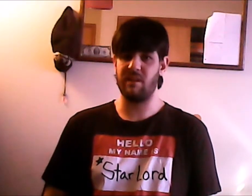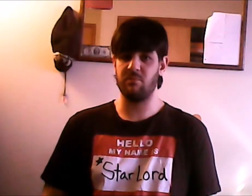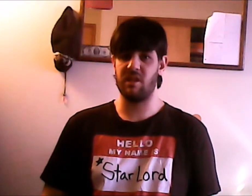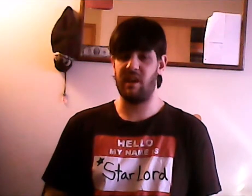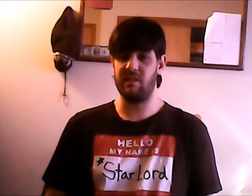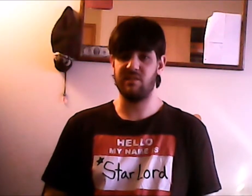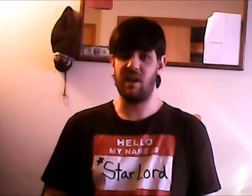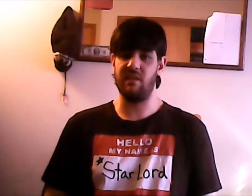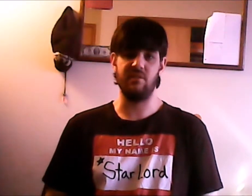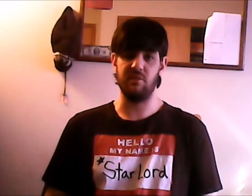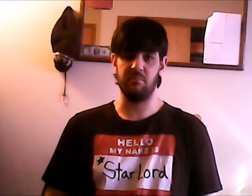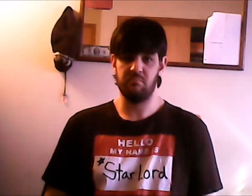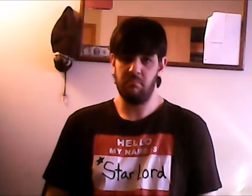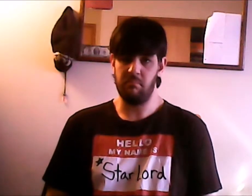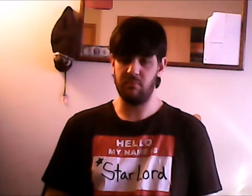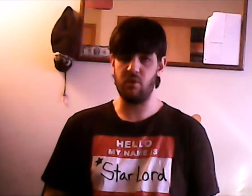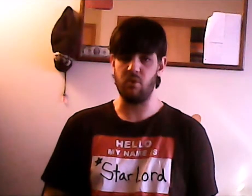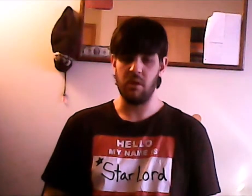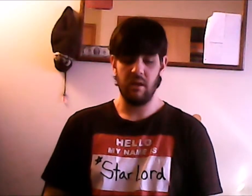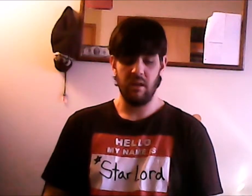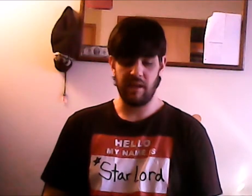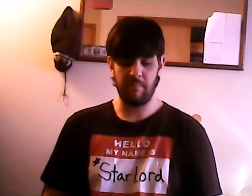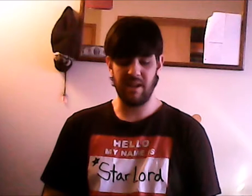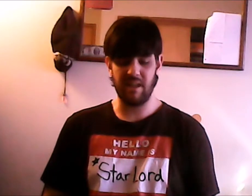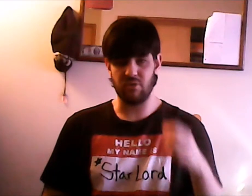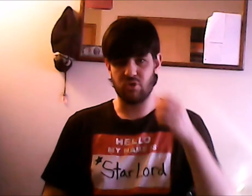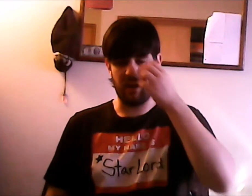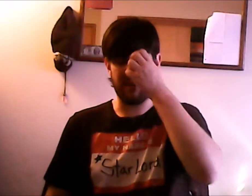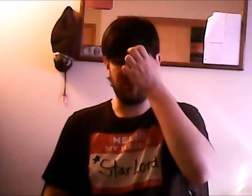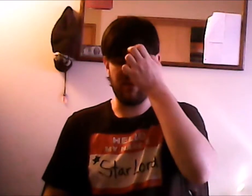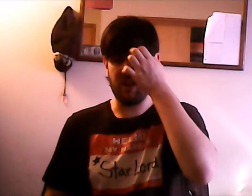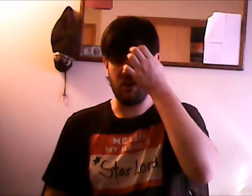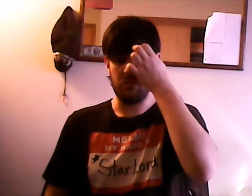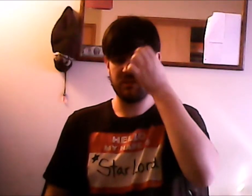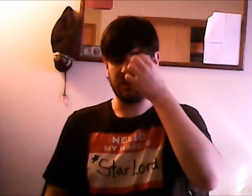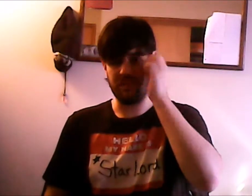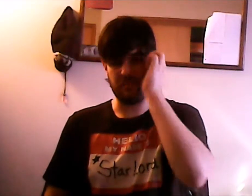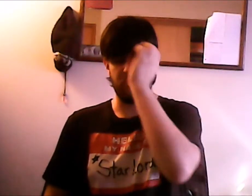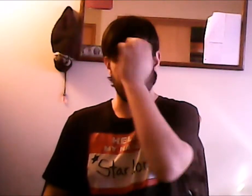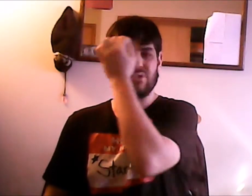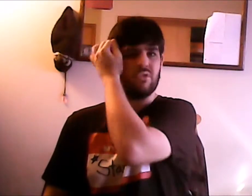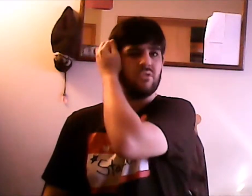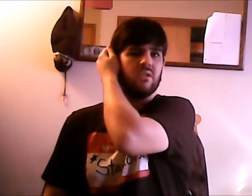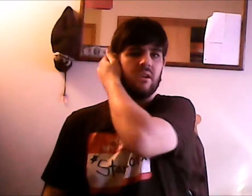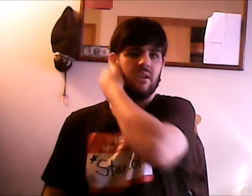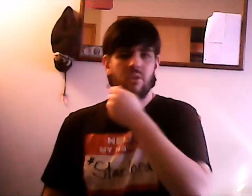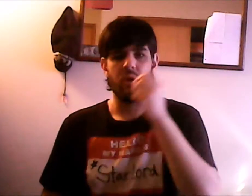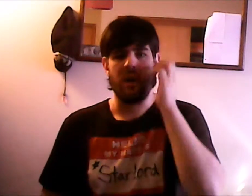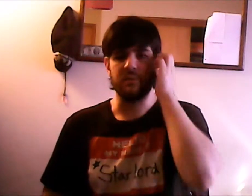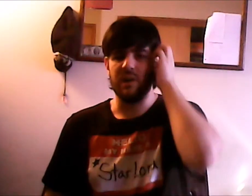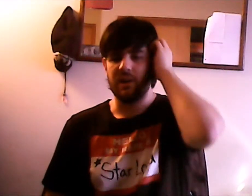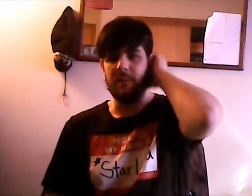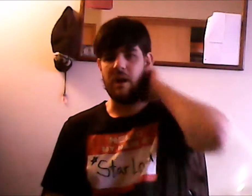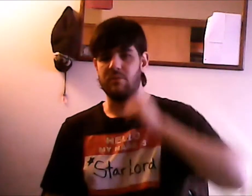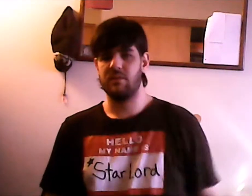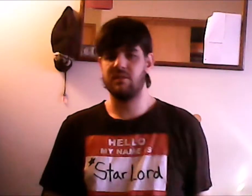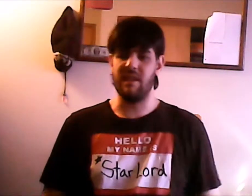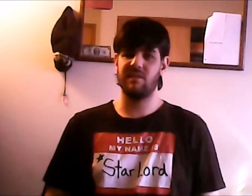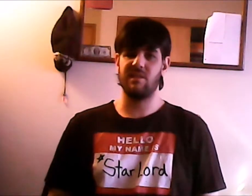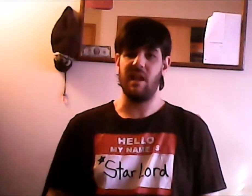random shit that I decide to do and I might even try to make a video sometime in the future where I would talk about things that